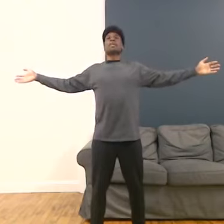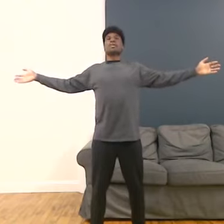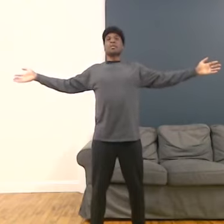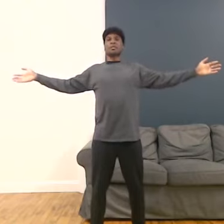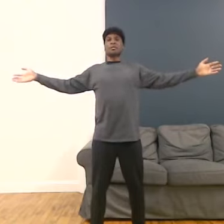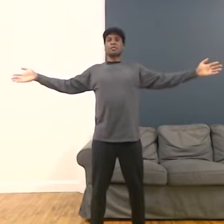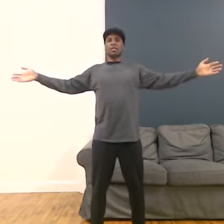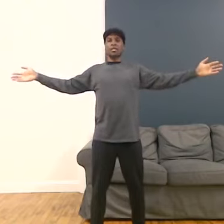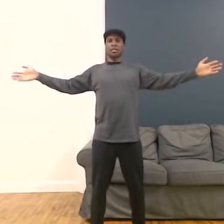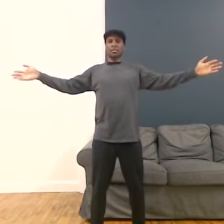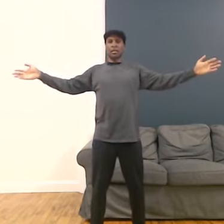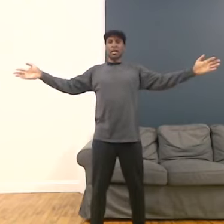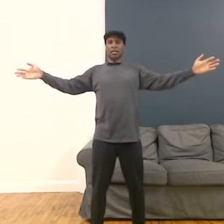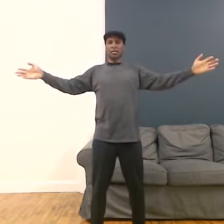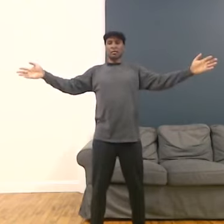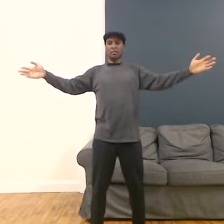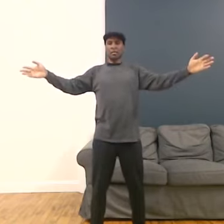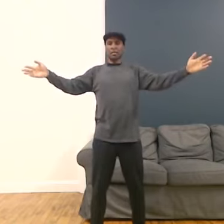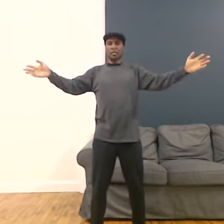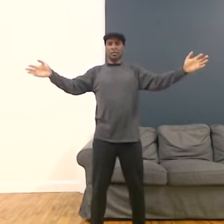Exhale. Bring the hands back close together.